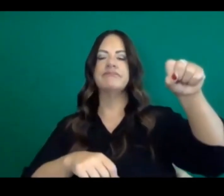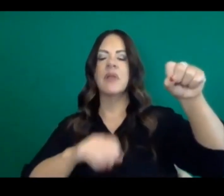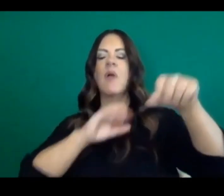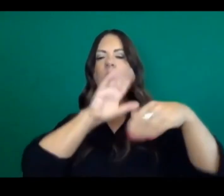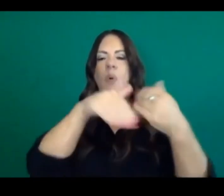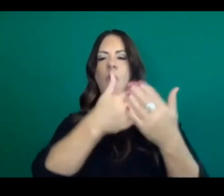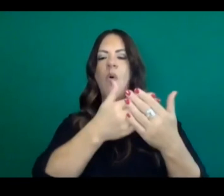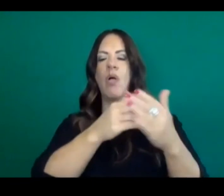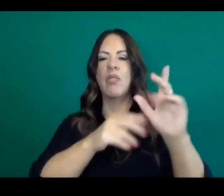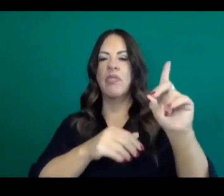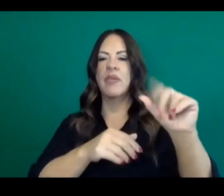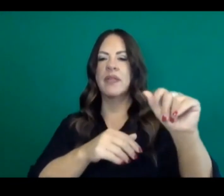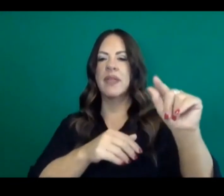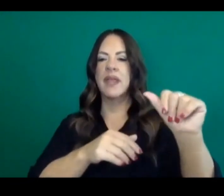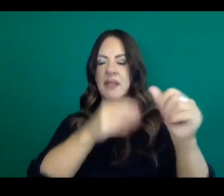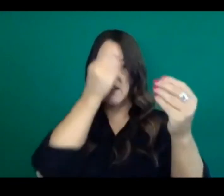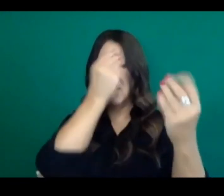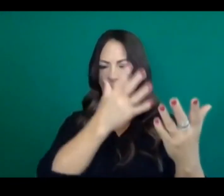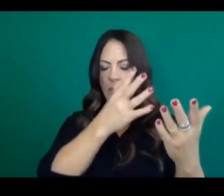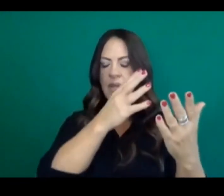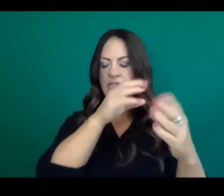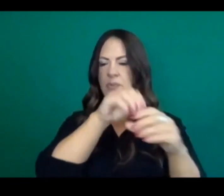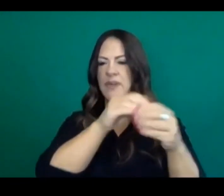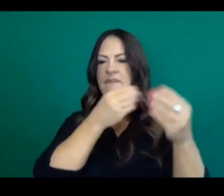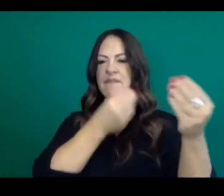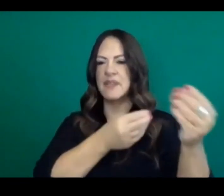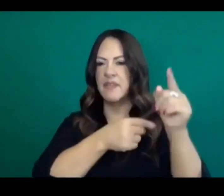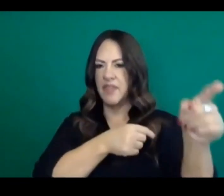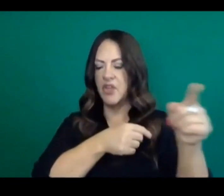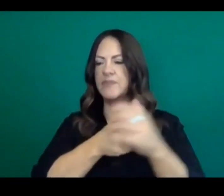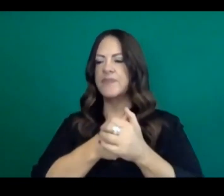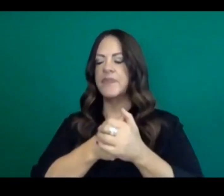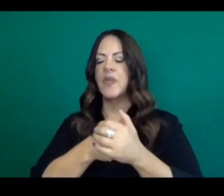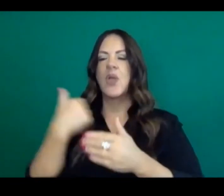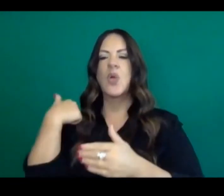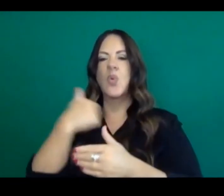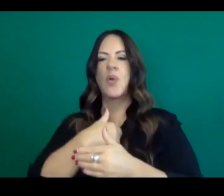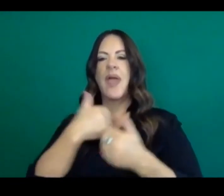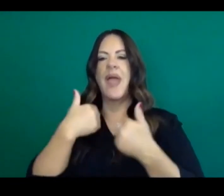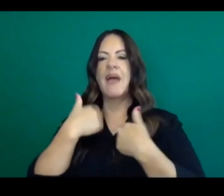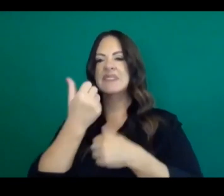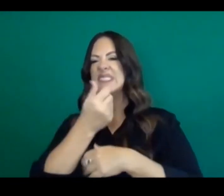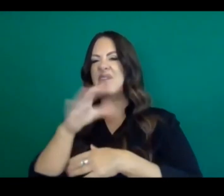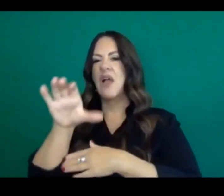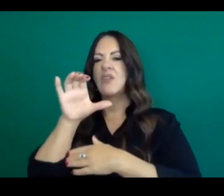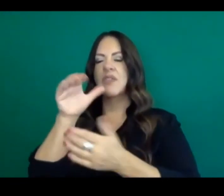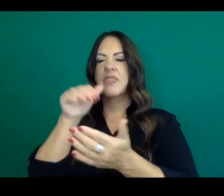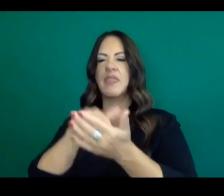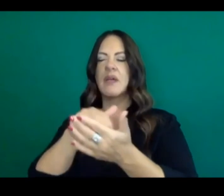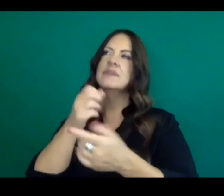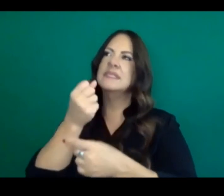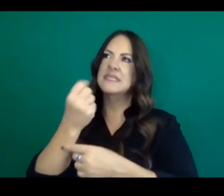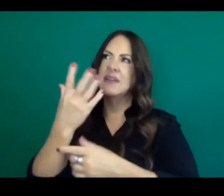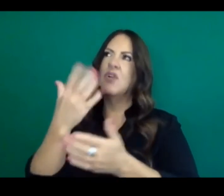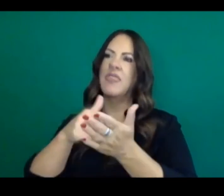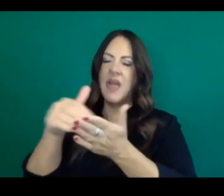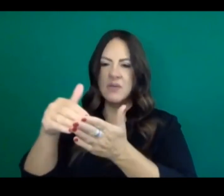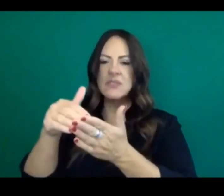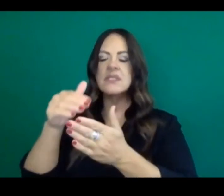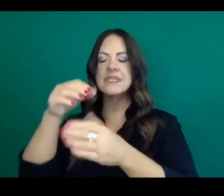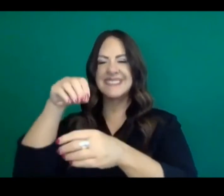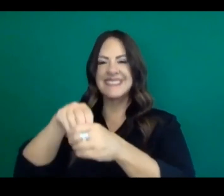I'll remind you that hundreds, maybe a couple thousands of tests a day feed into CalReady before COVID. Now we,